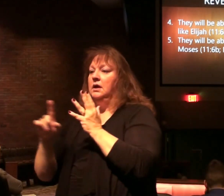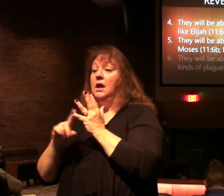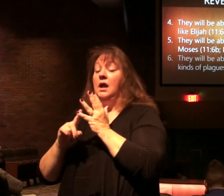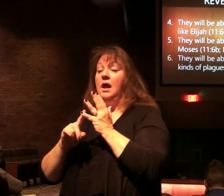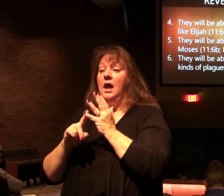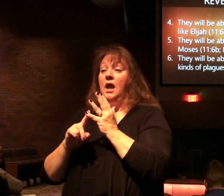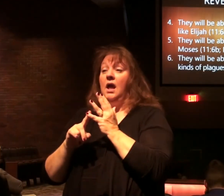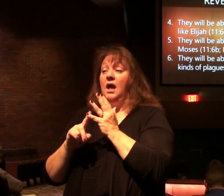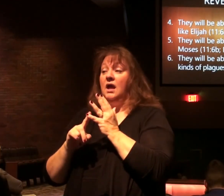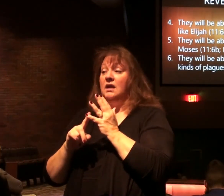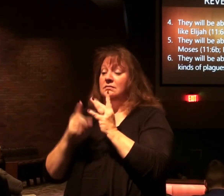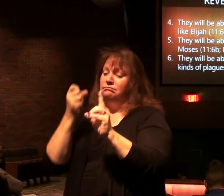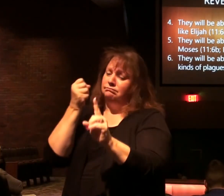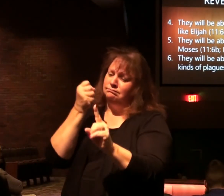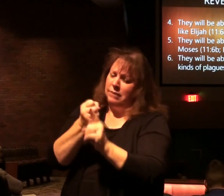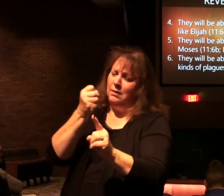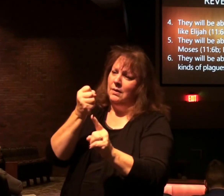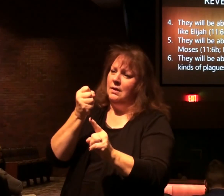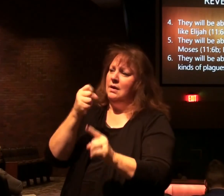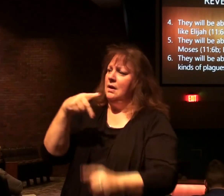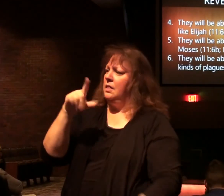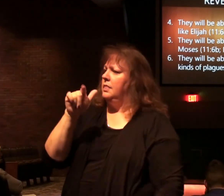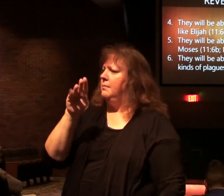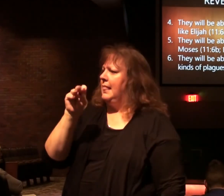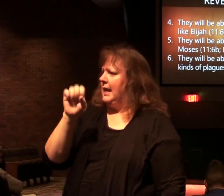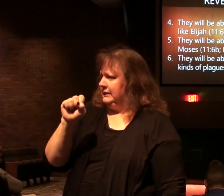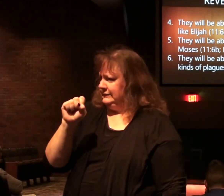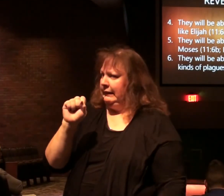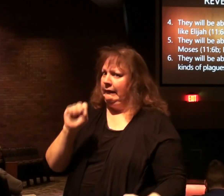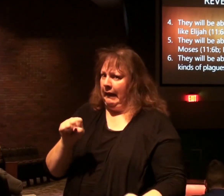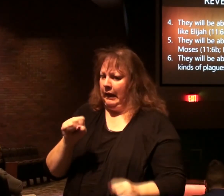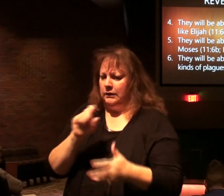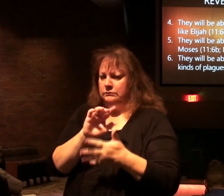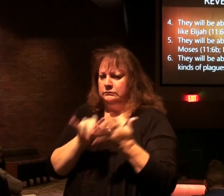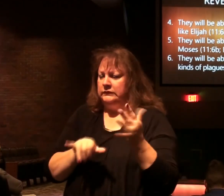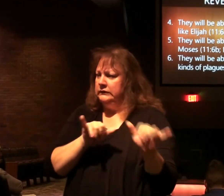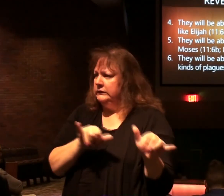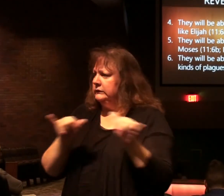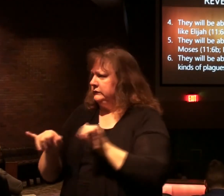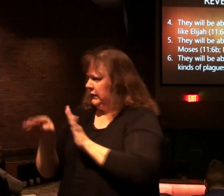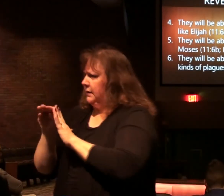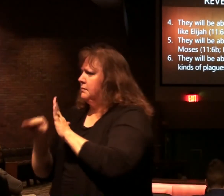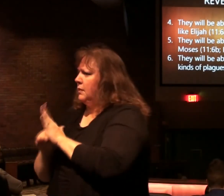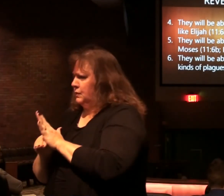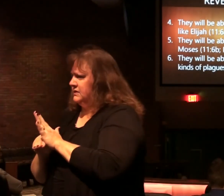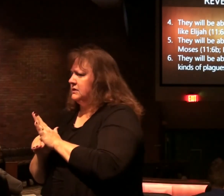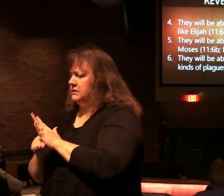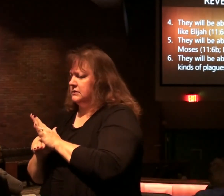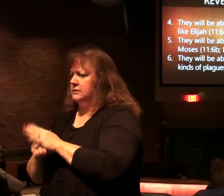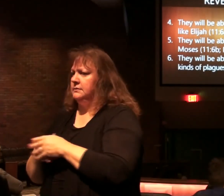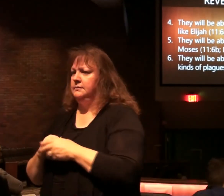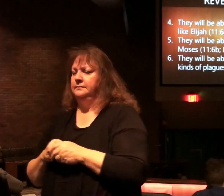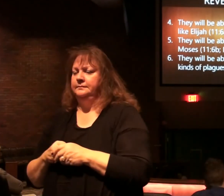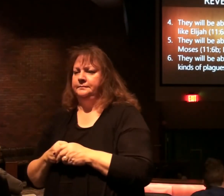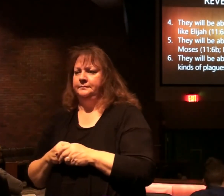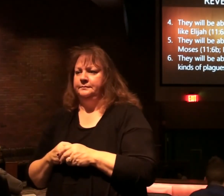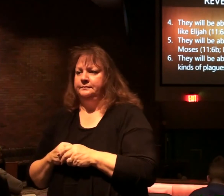smite the earth. With all kinds of plagues. Similar to Moses. In Exodus 7. Chapter 7 to 12.